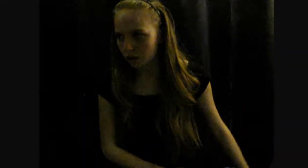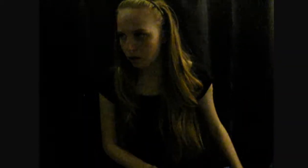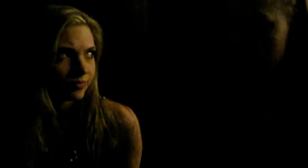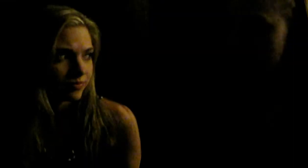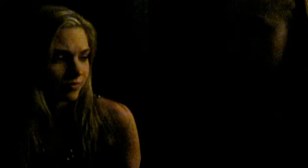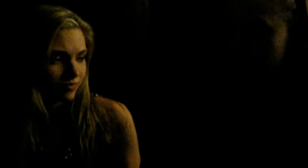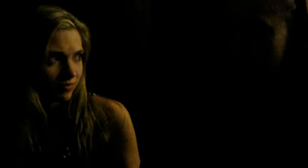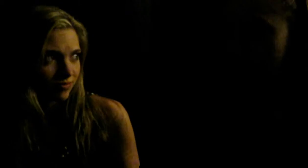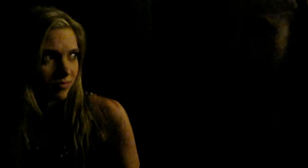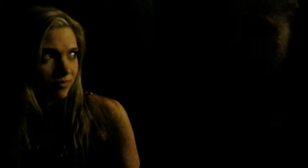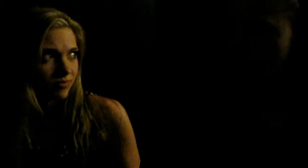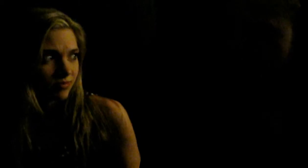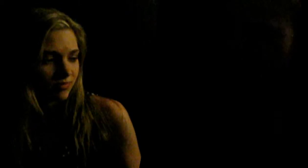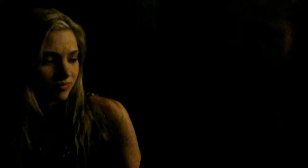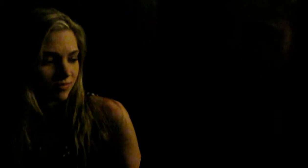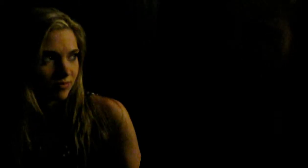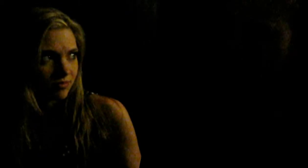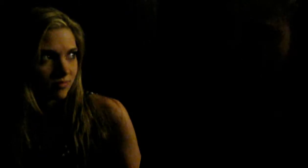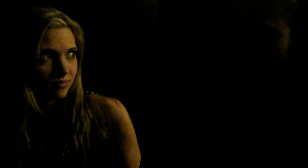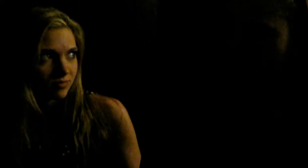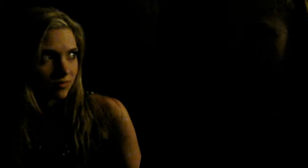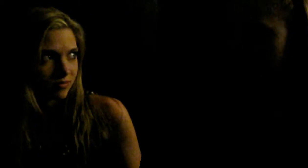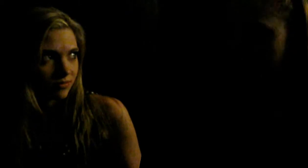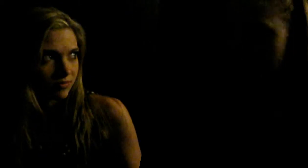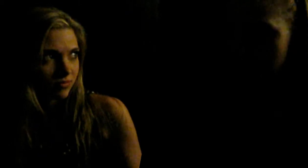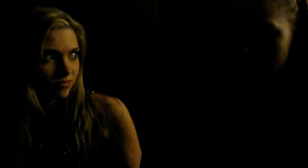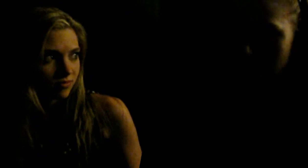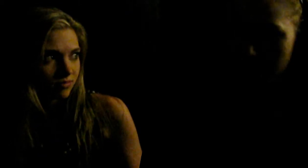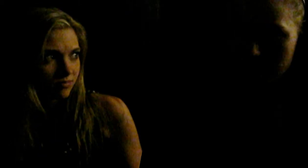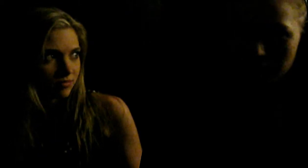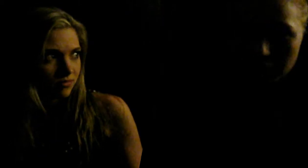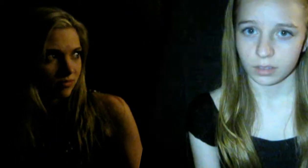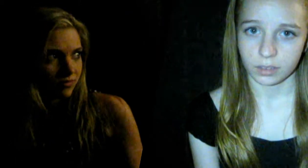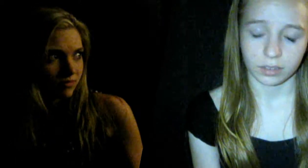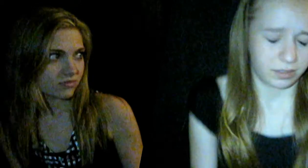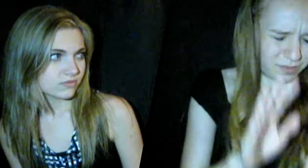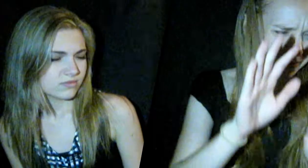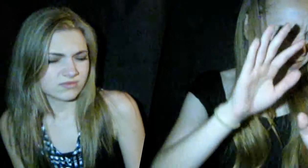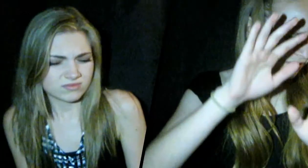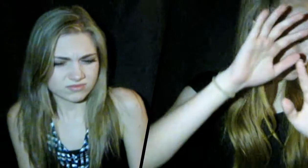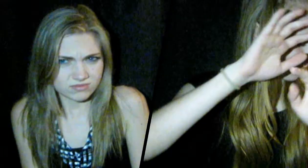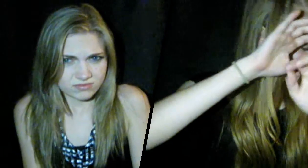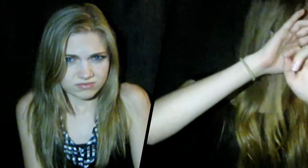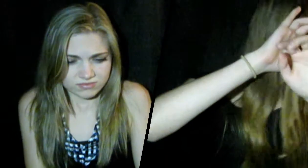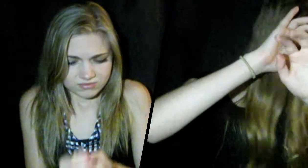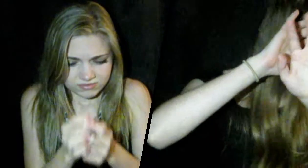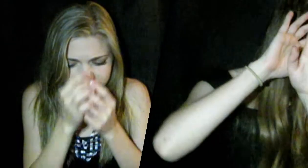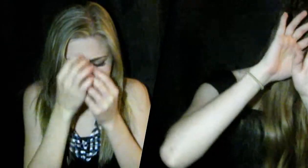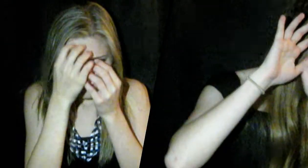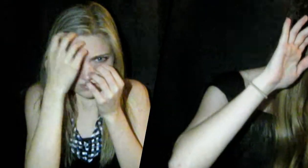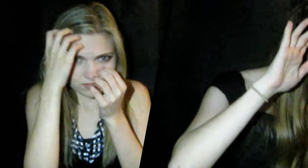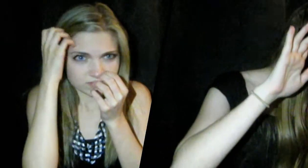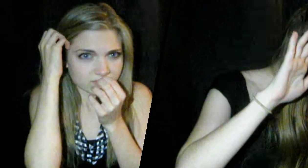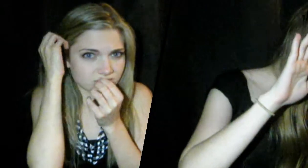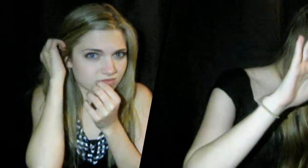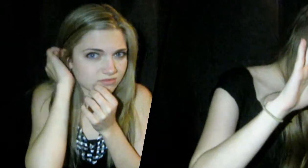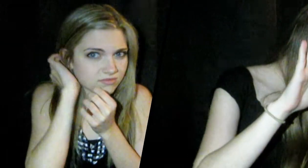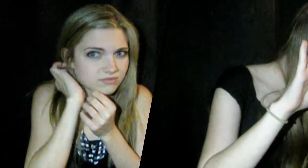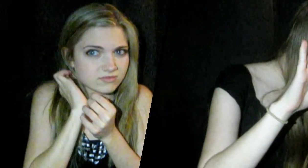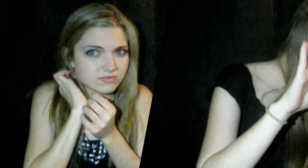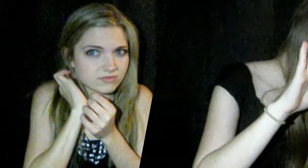Pretty girl, shine the light on whatever's worth.